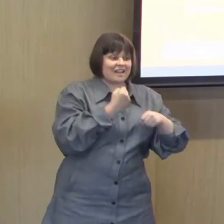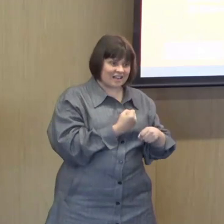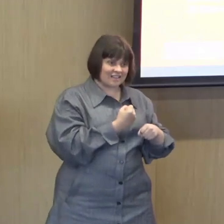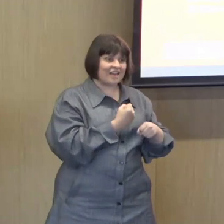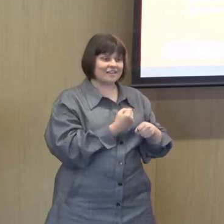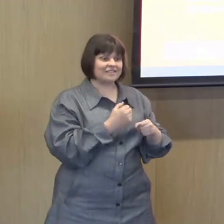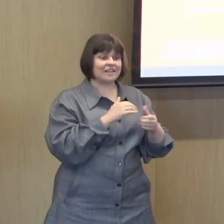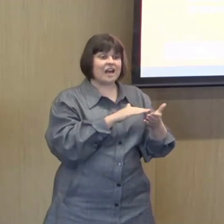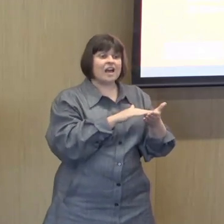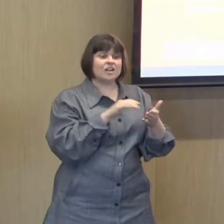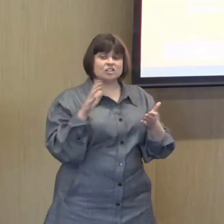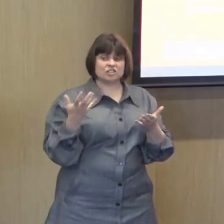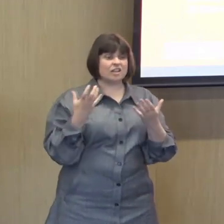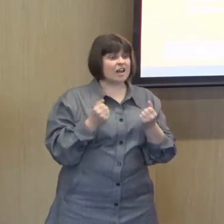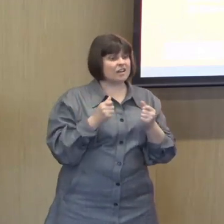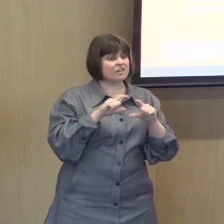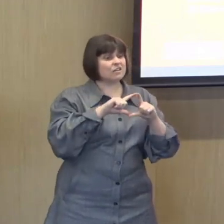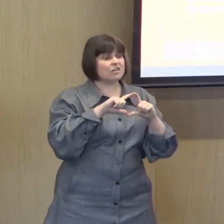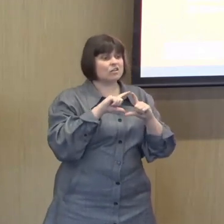and apply it to her work here.